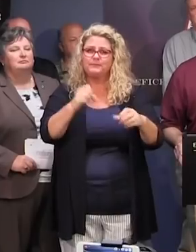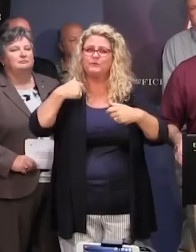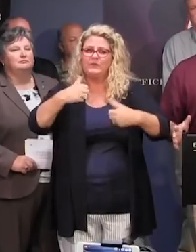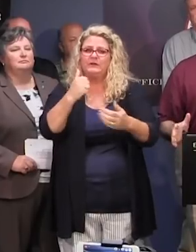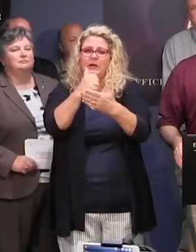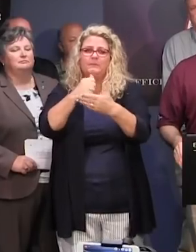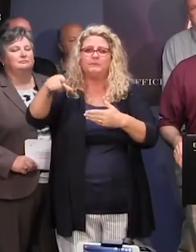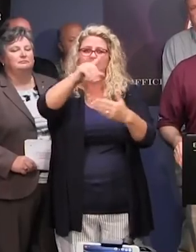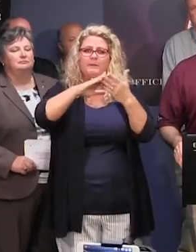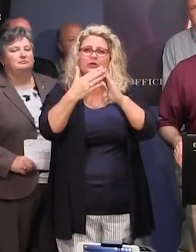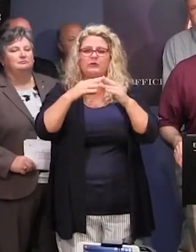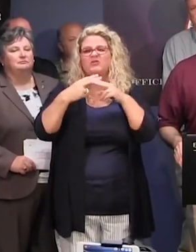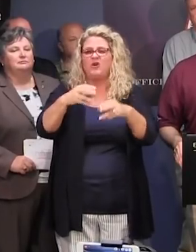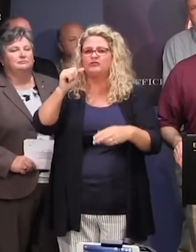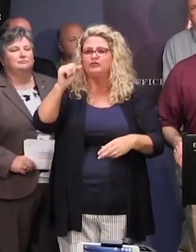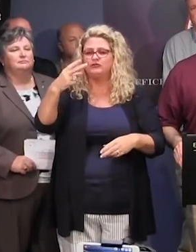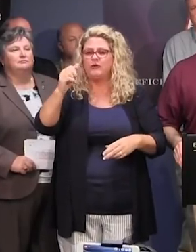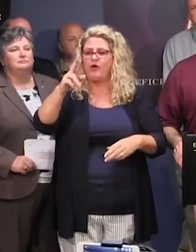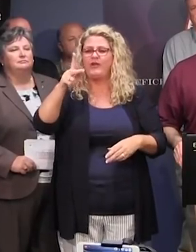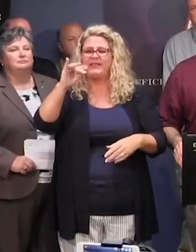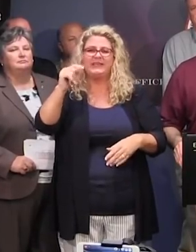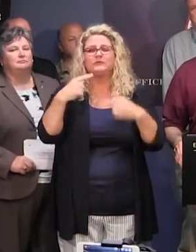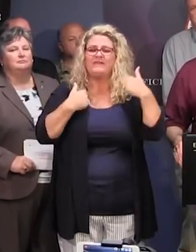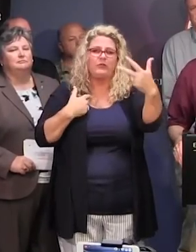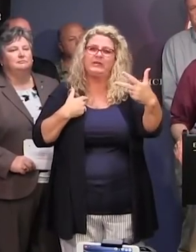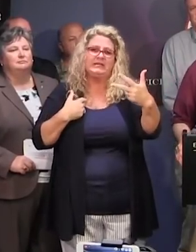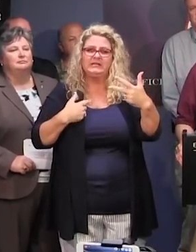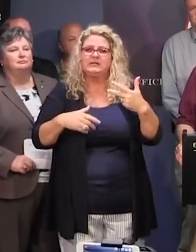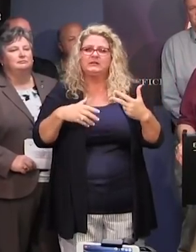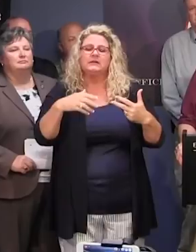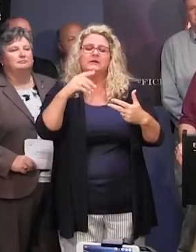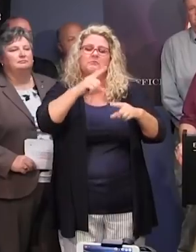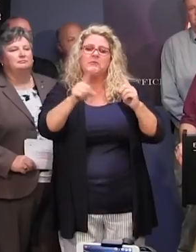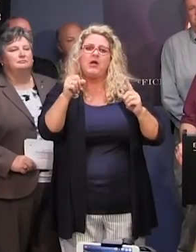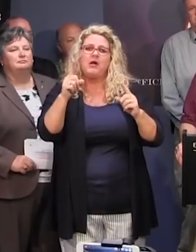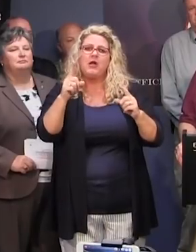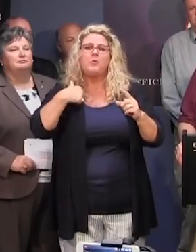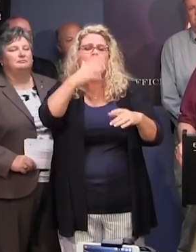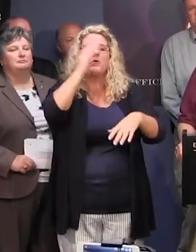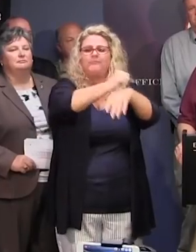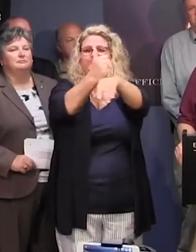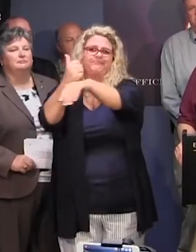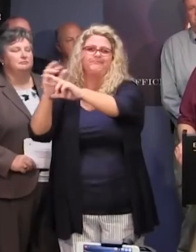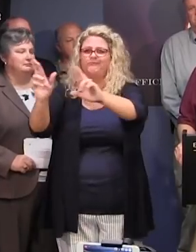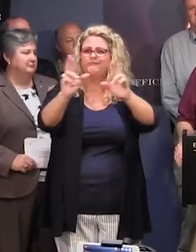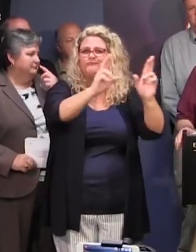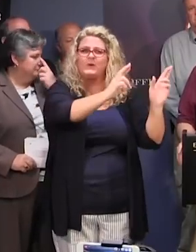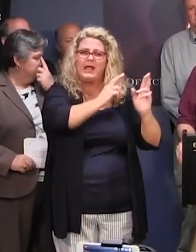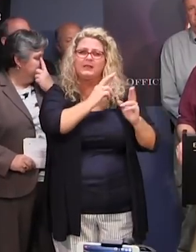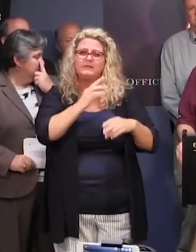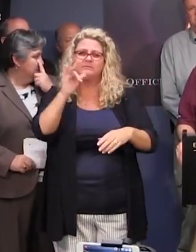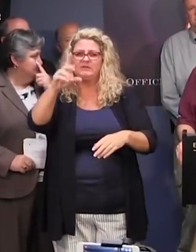the community. I will start by there are only three of them. They don't provide as much response as we've got, but we will get all of them on out there to take advantage